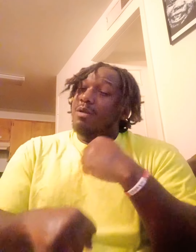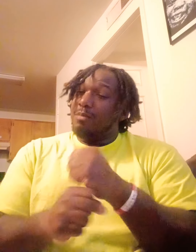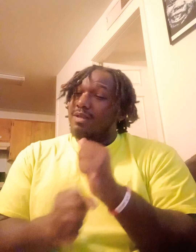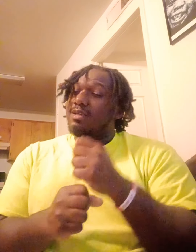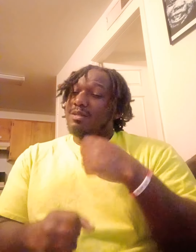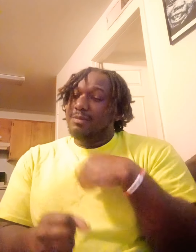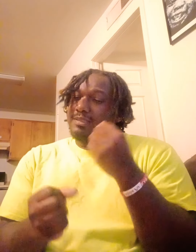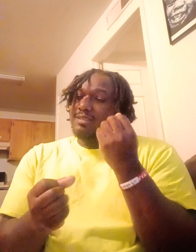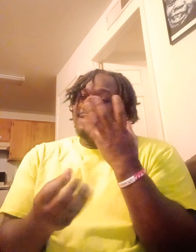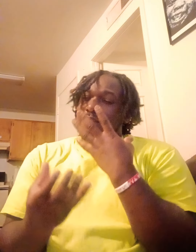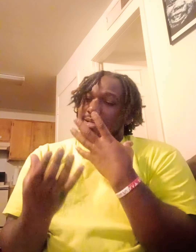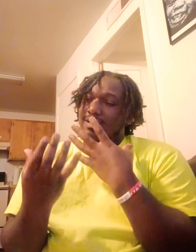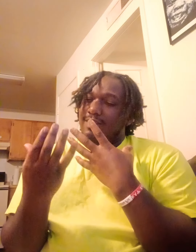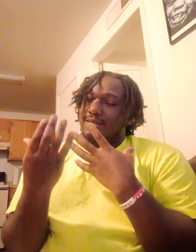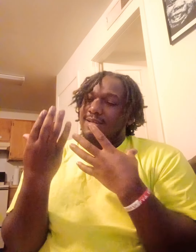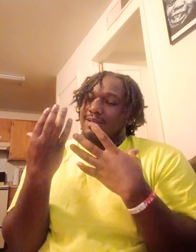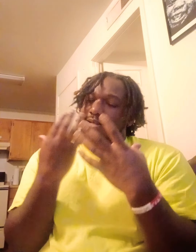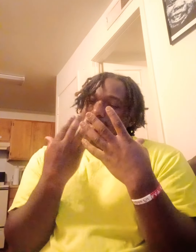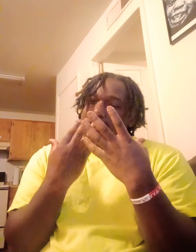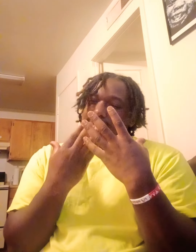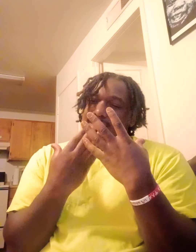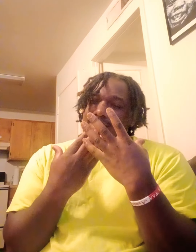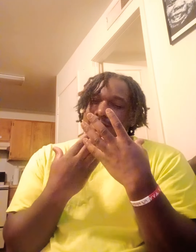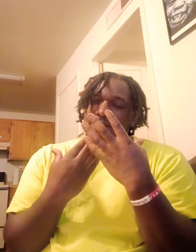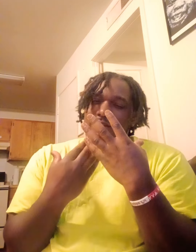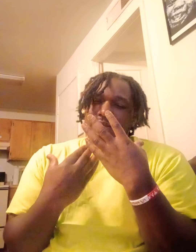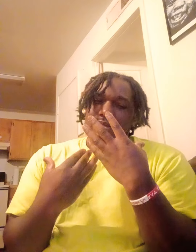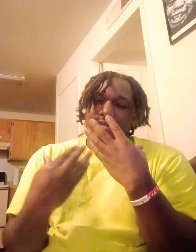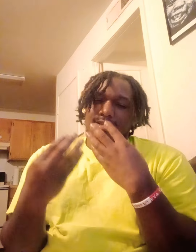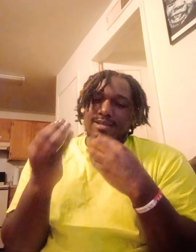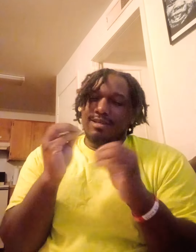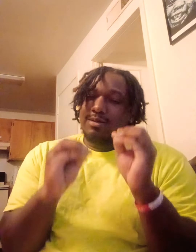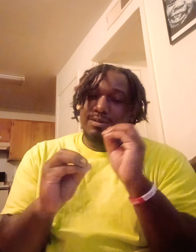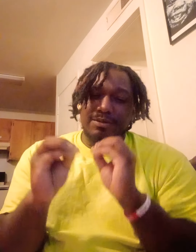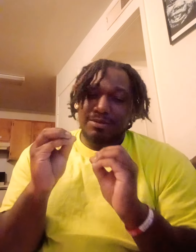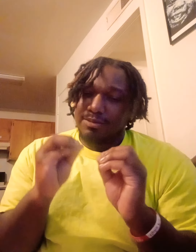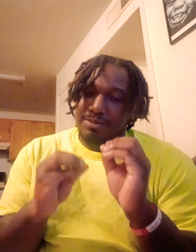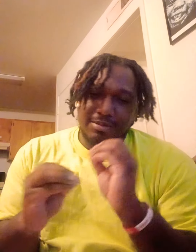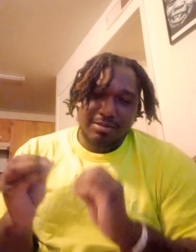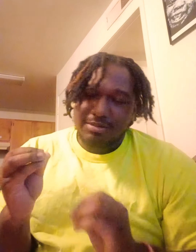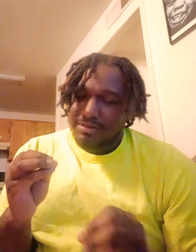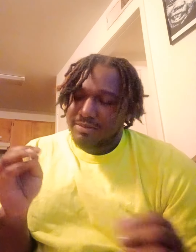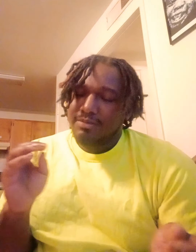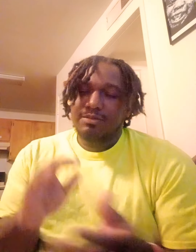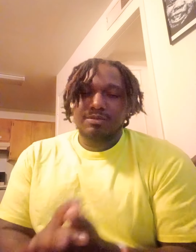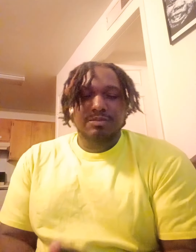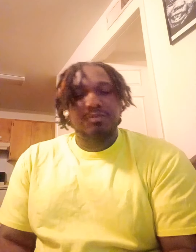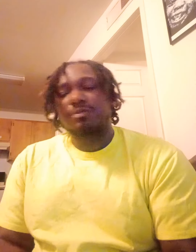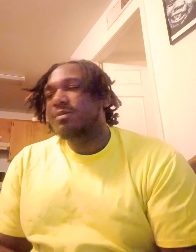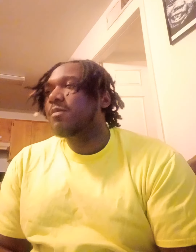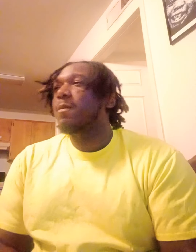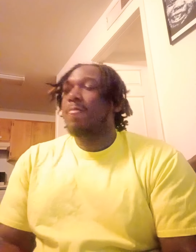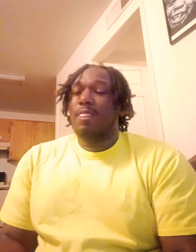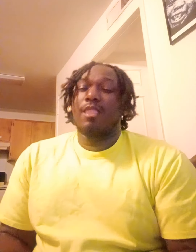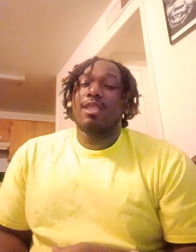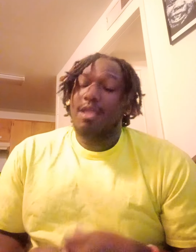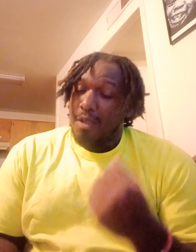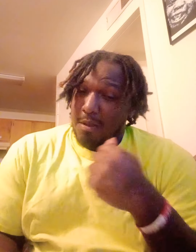world Just the show As the sky is blue I'm blessed today That I'm found